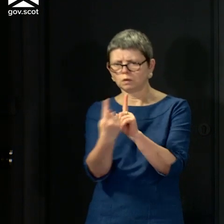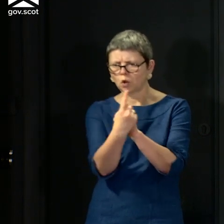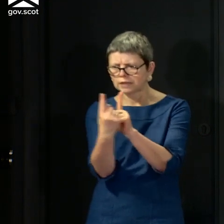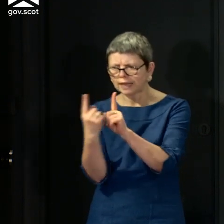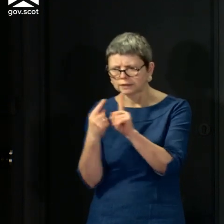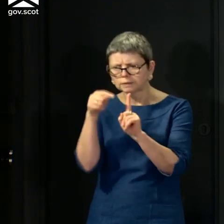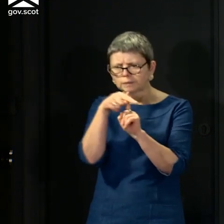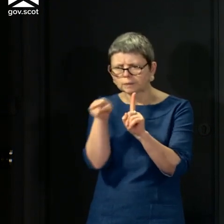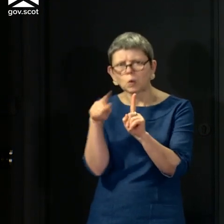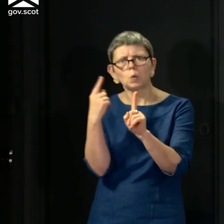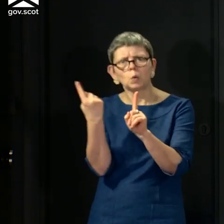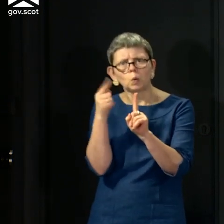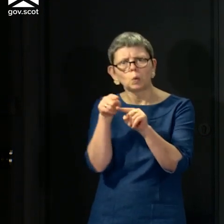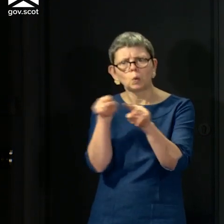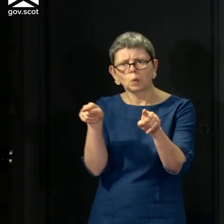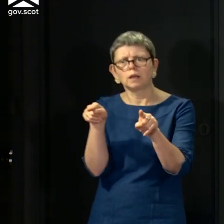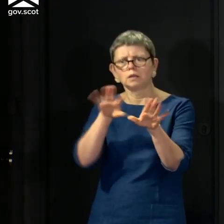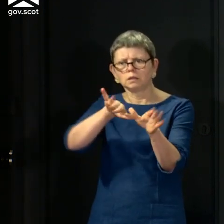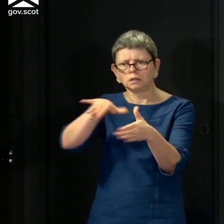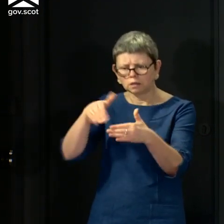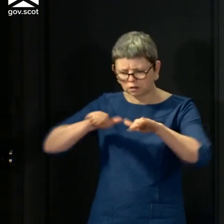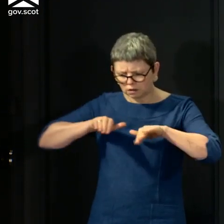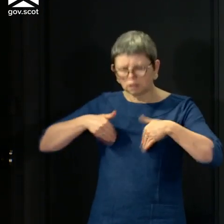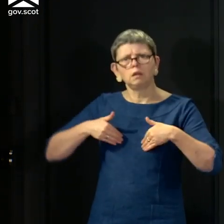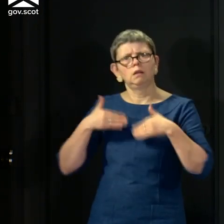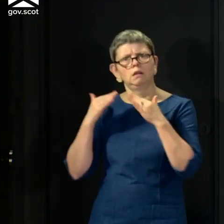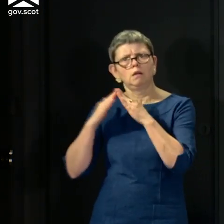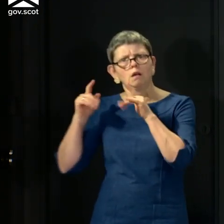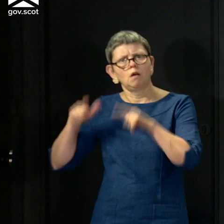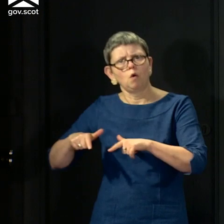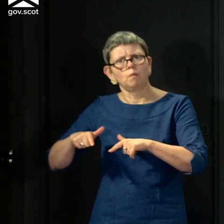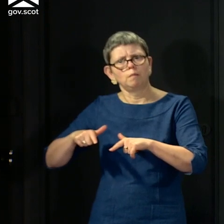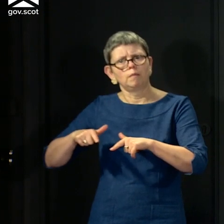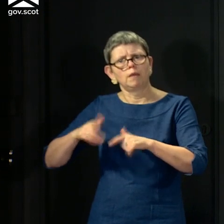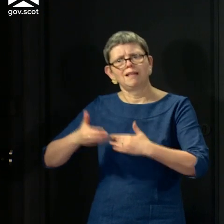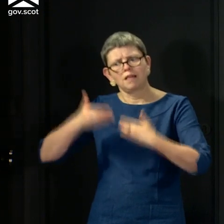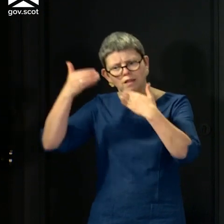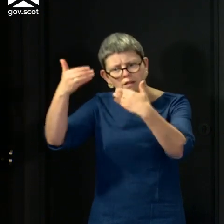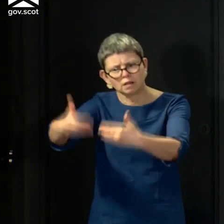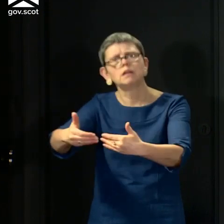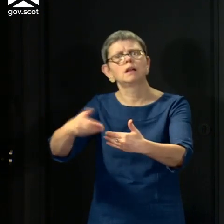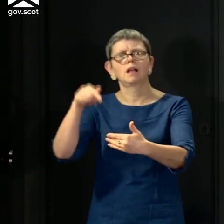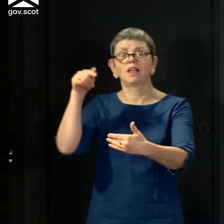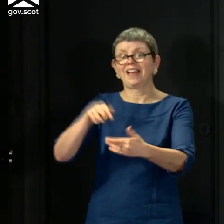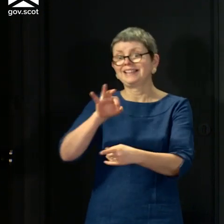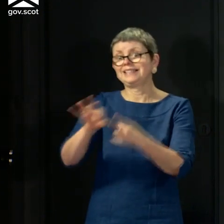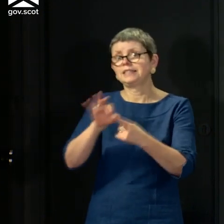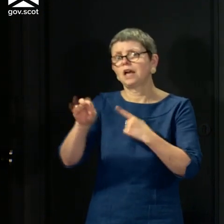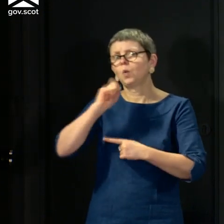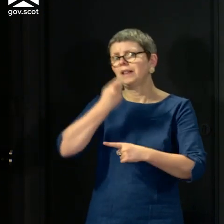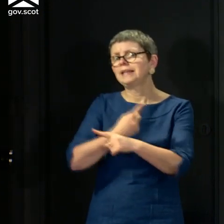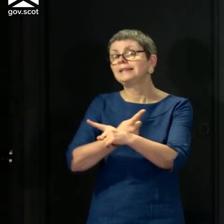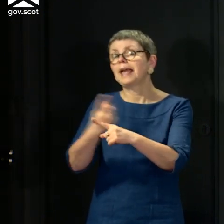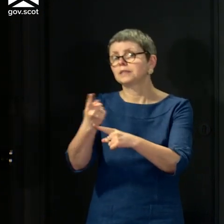alleviating the lockdown measures while continuing to suppress the virus. As I said, we'll set out more detail on that next week,